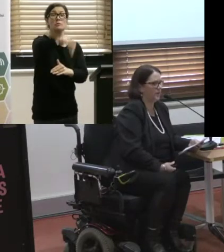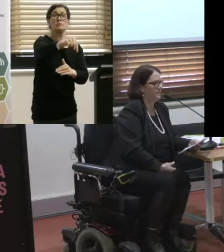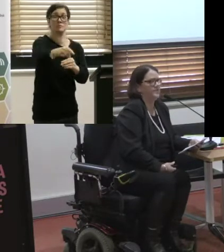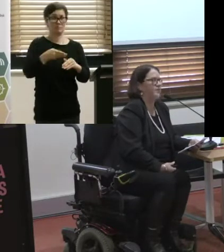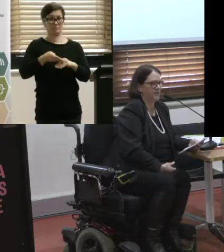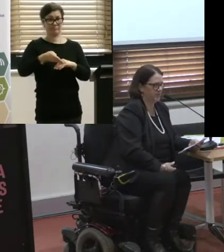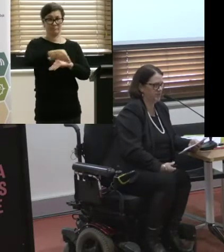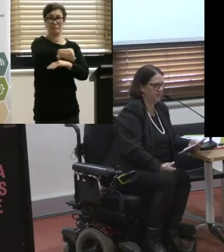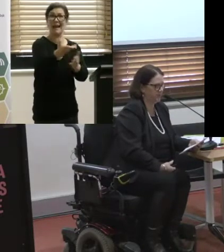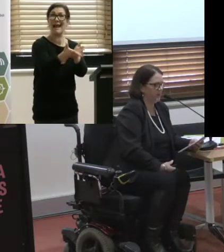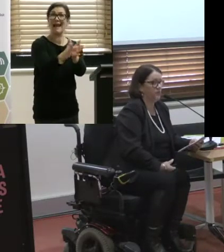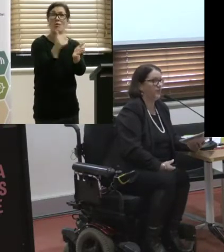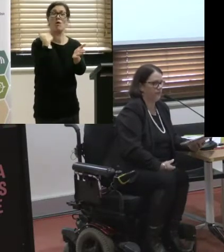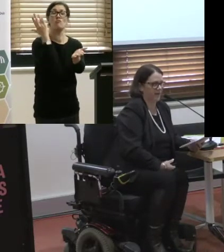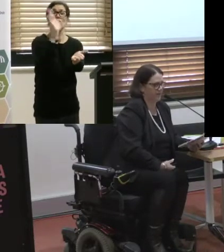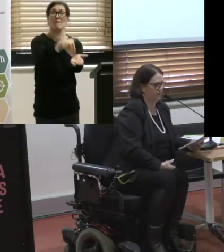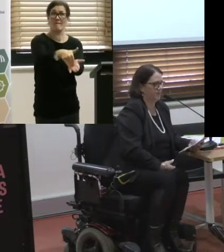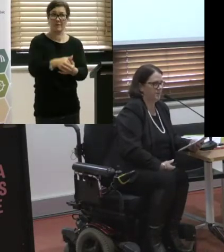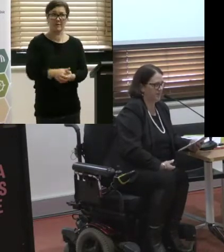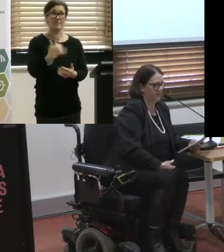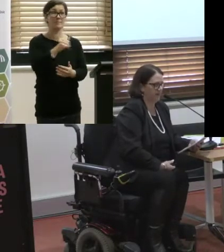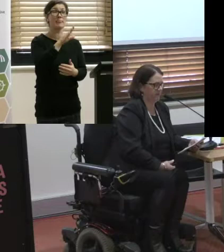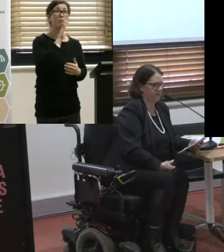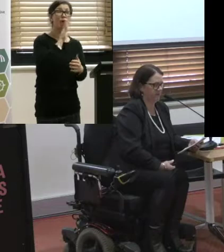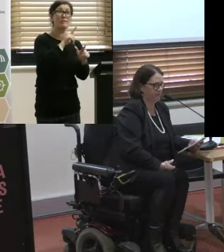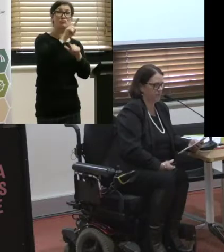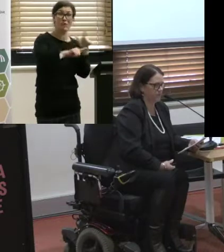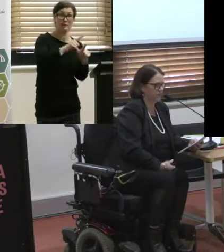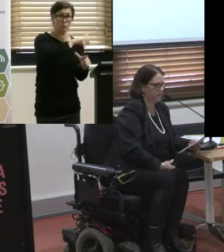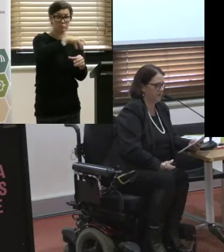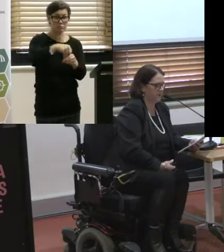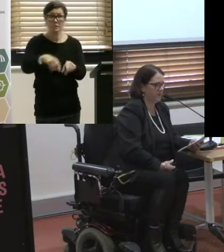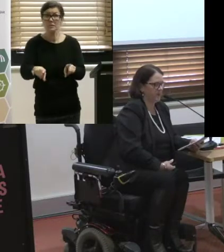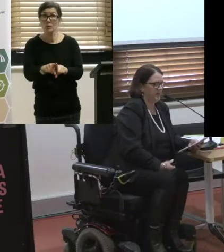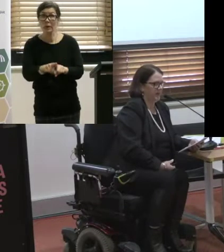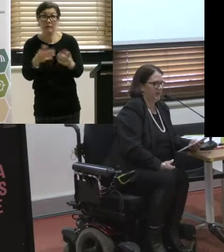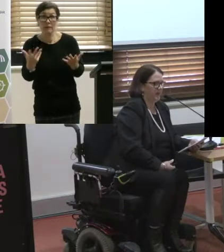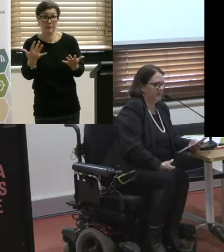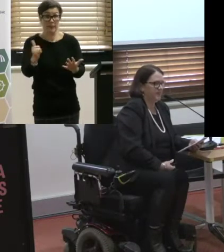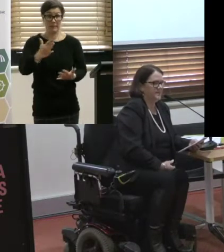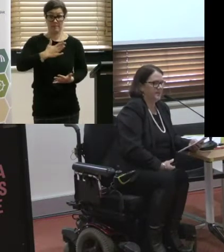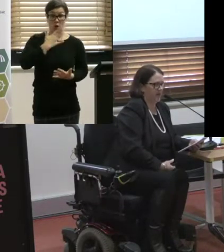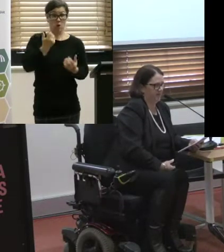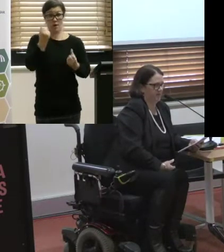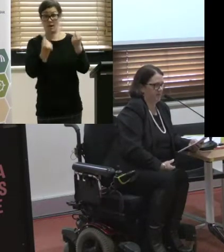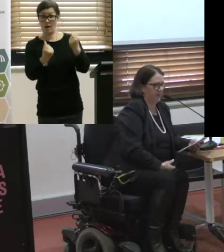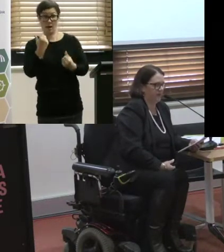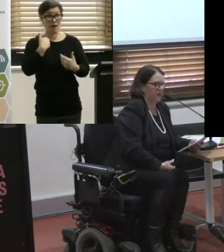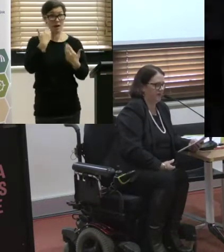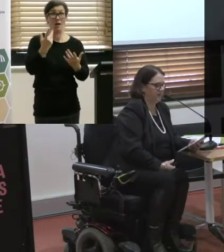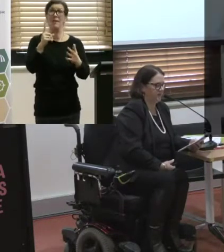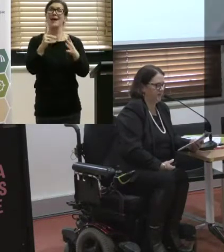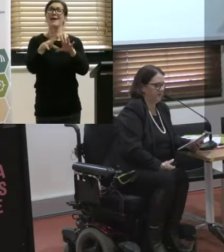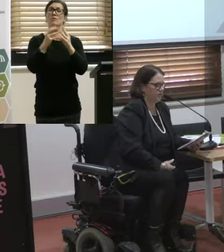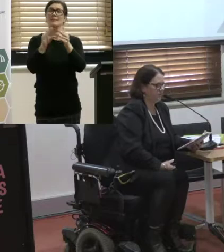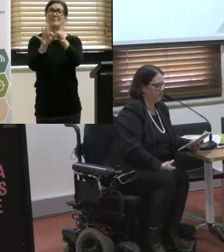whole machinations of private transport that might be part of that journey as well. So everything is connected and